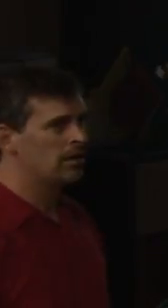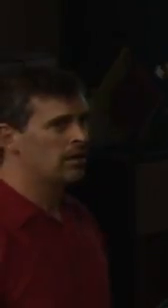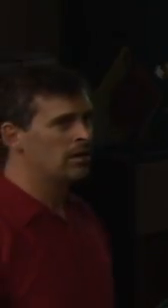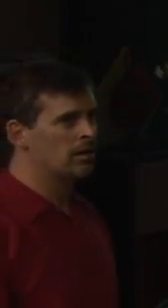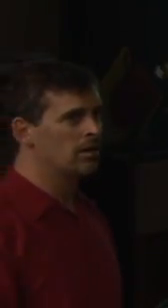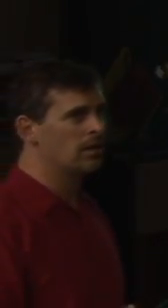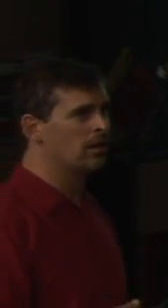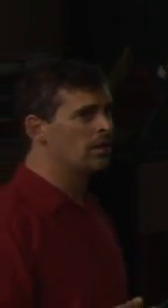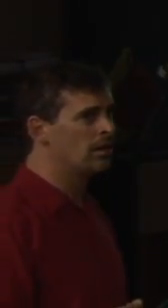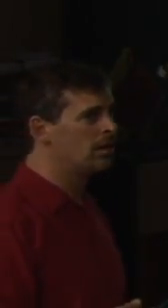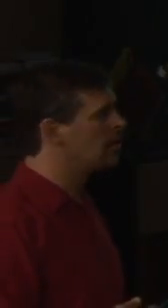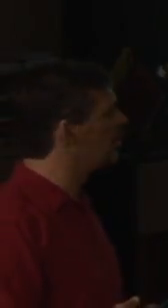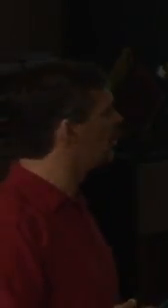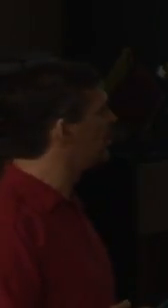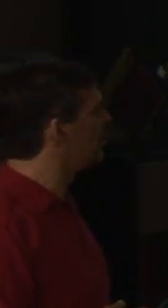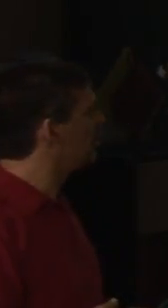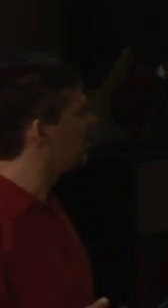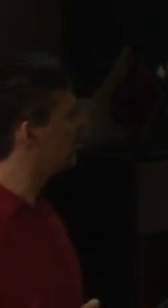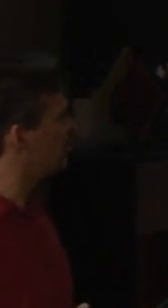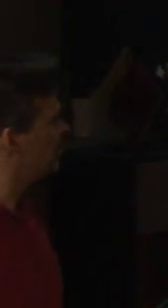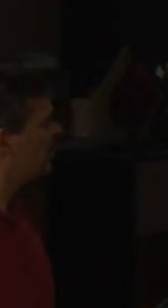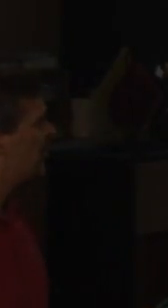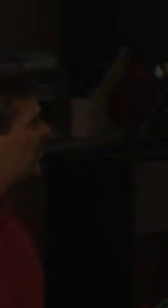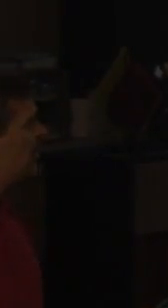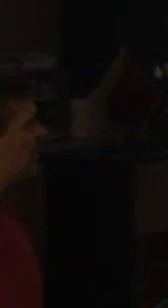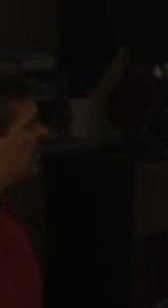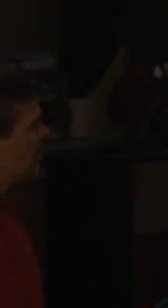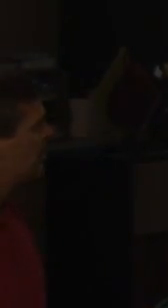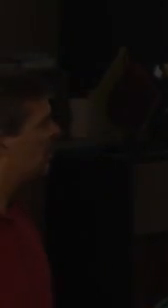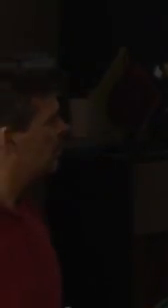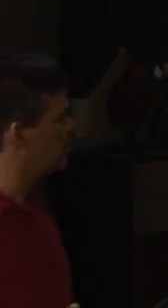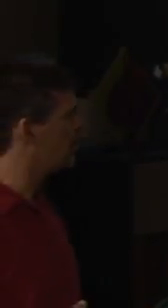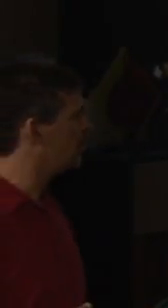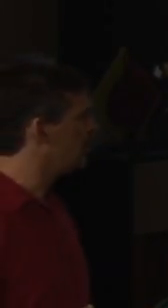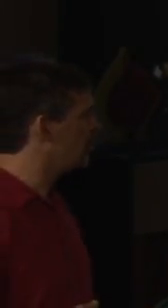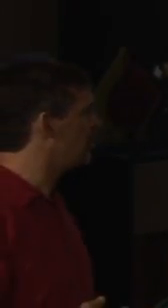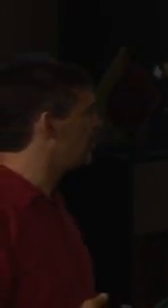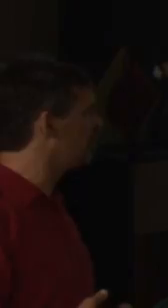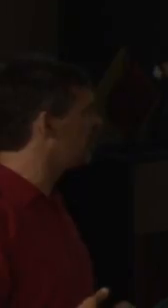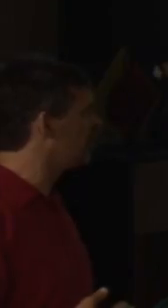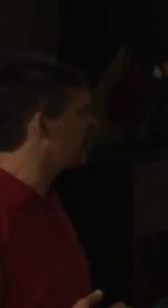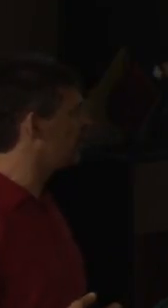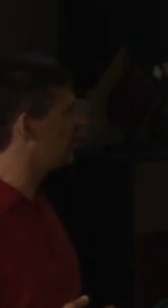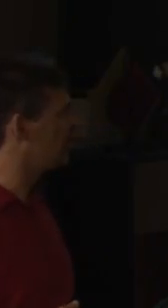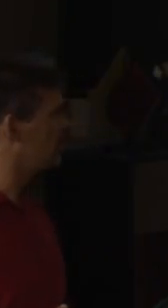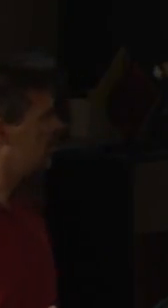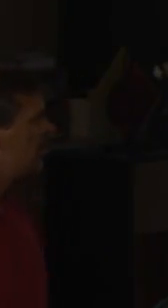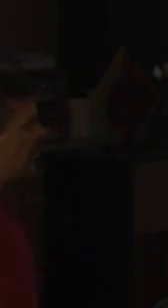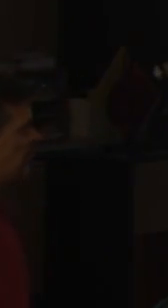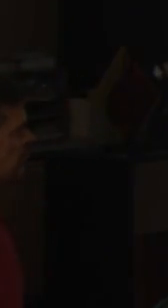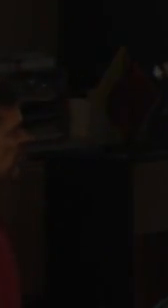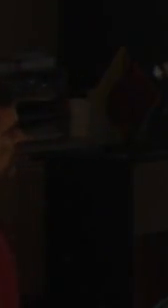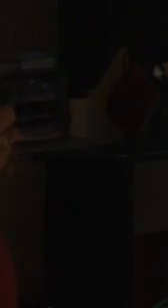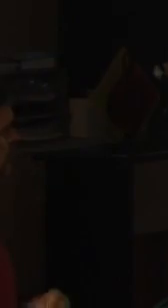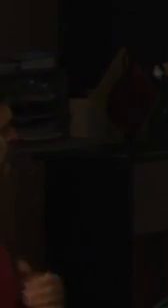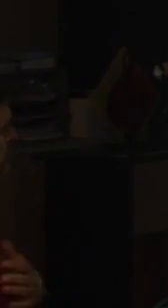Those who cannot fend for themselves. That's why we're trying to help you. We're trying to warn you.